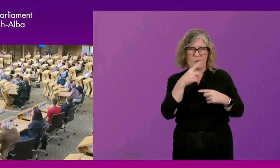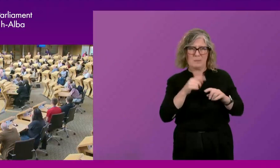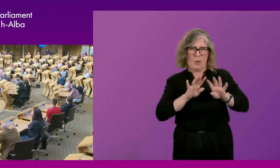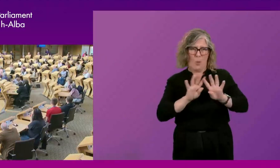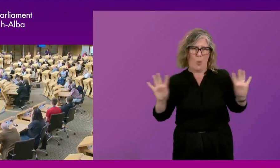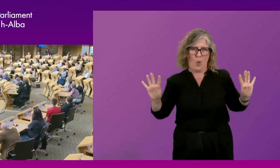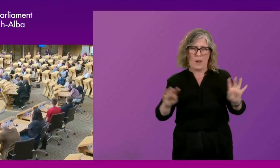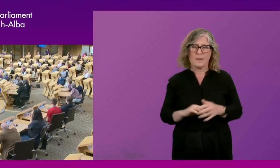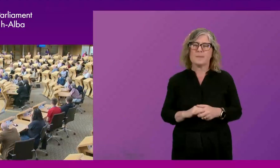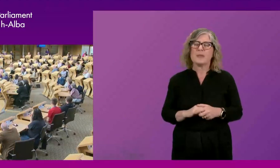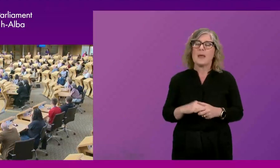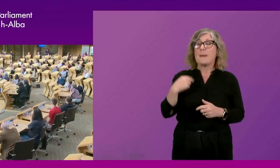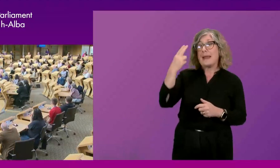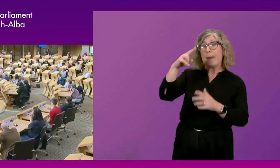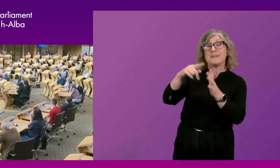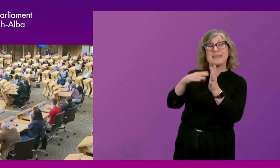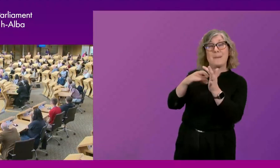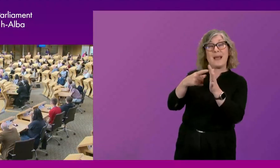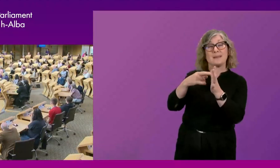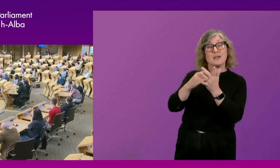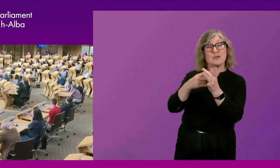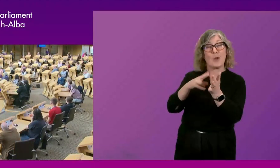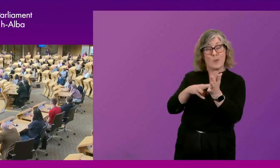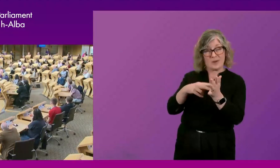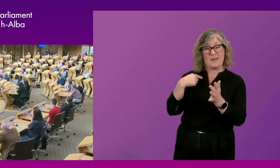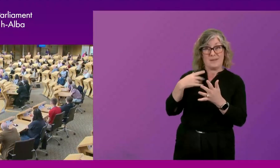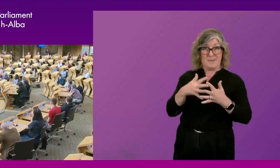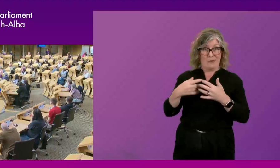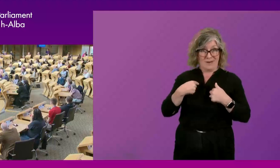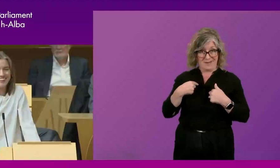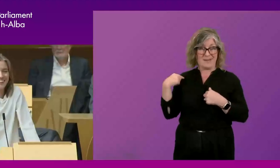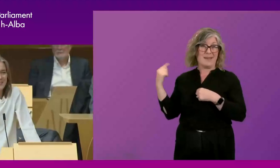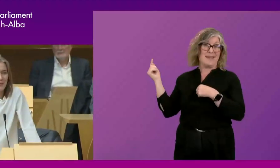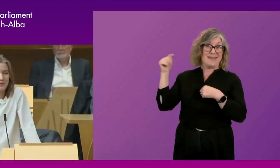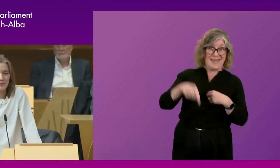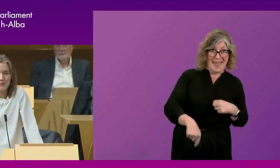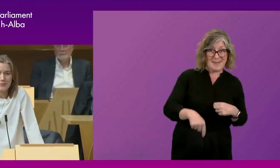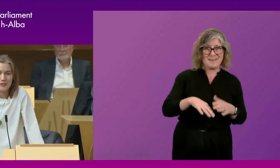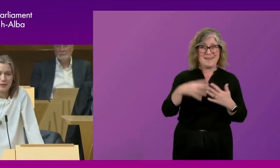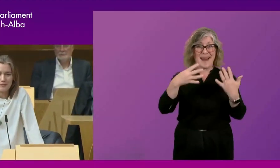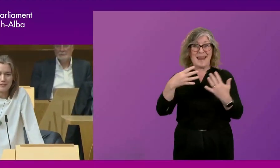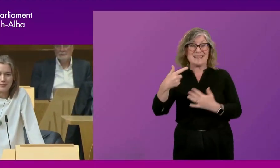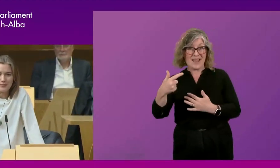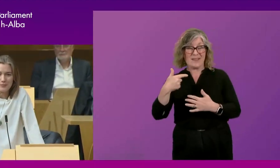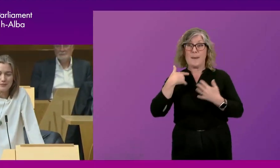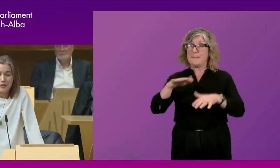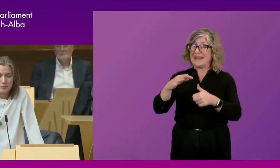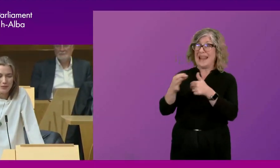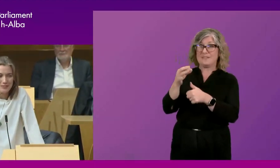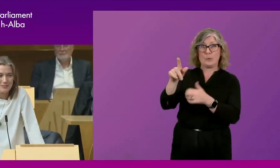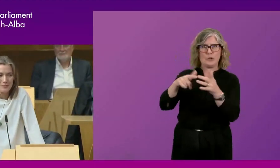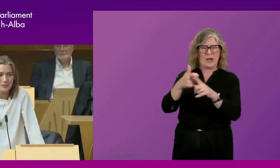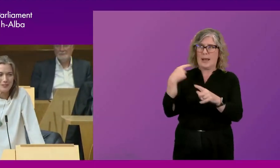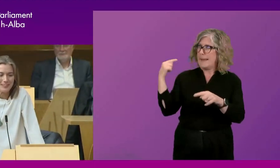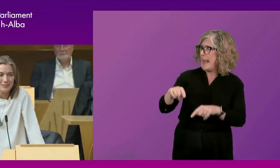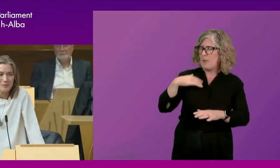Thank you. My name is Amanda Sloat. I came here in 1997 as a, an American. I interviewed Jack and, and some others in this room weirdly obsessed with, with Scottish